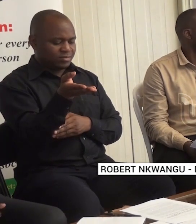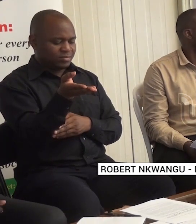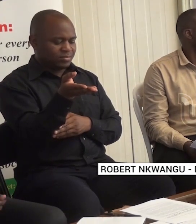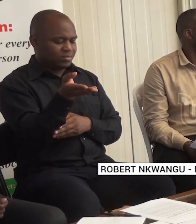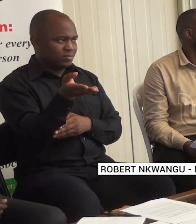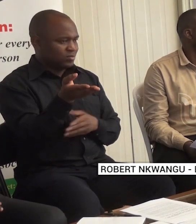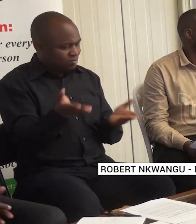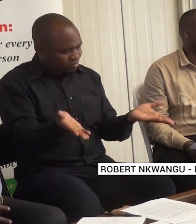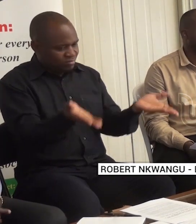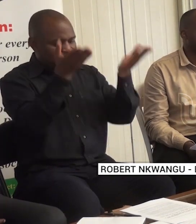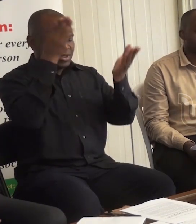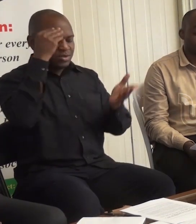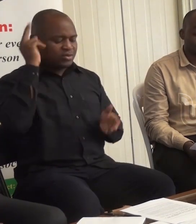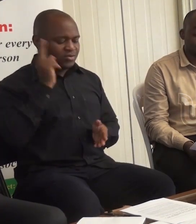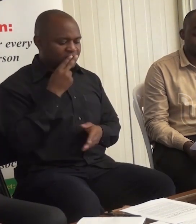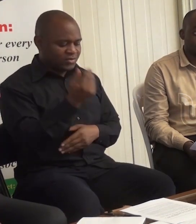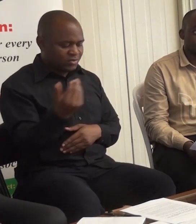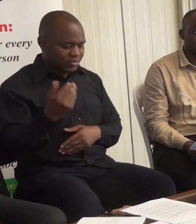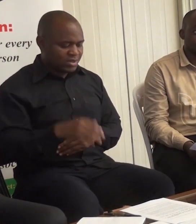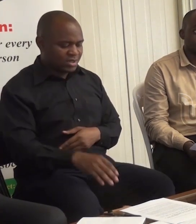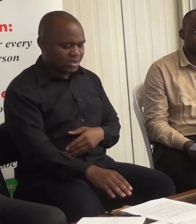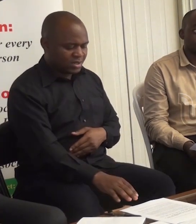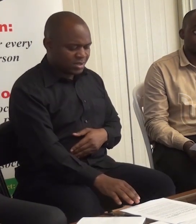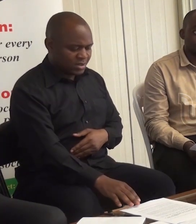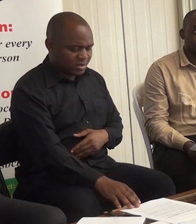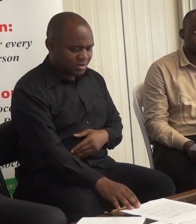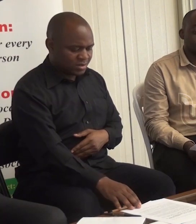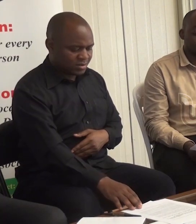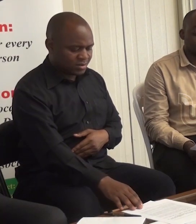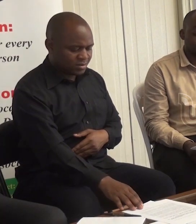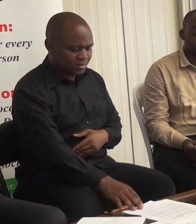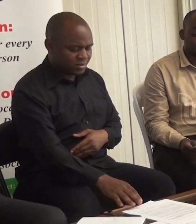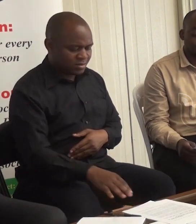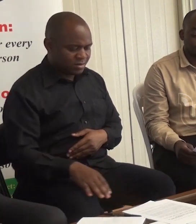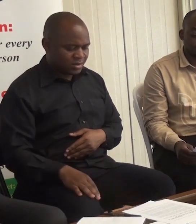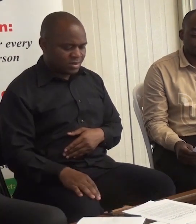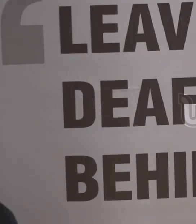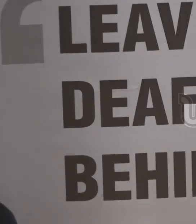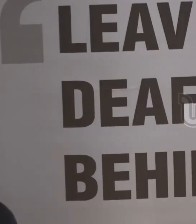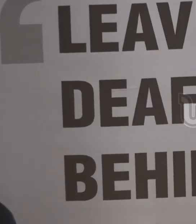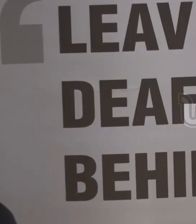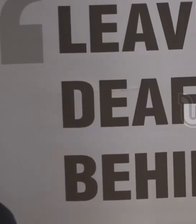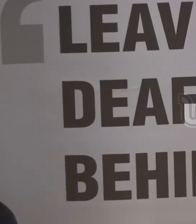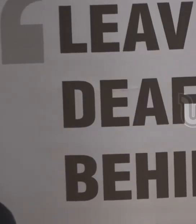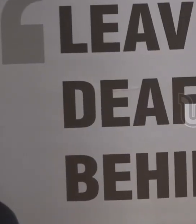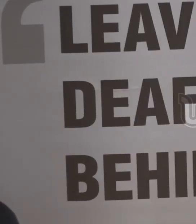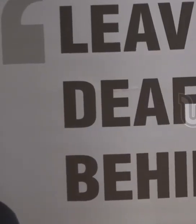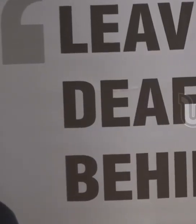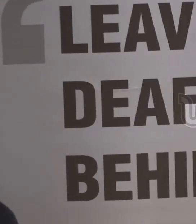are usually transferred from school A to B. The limitation on schools for the deaf has